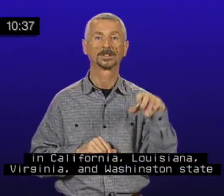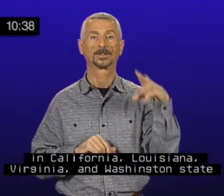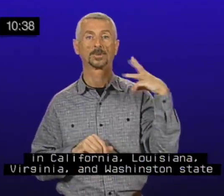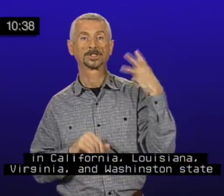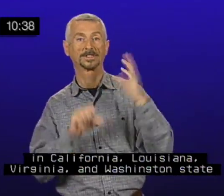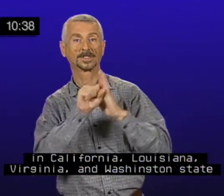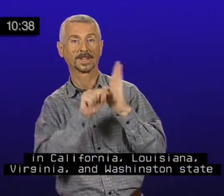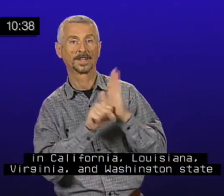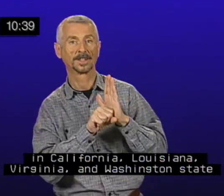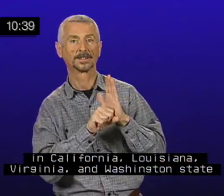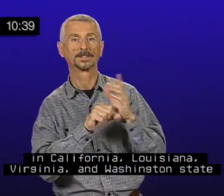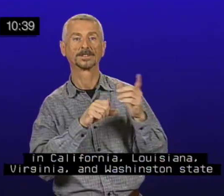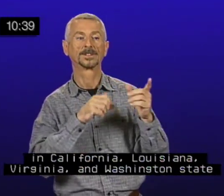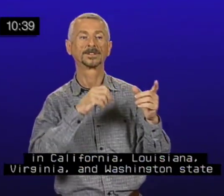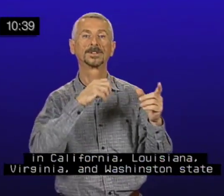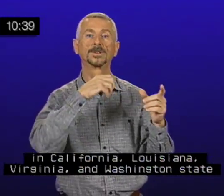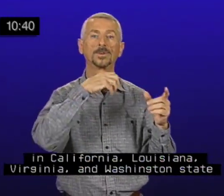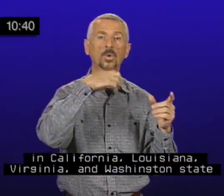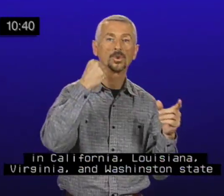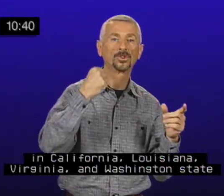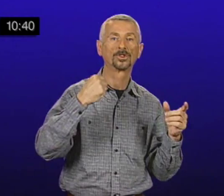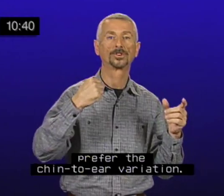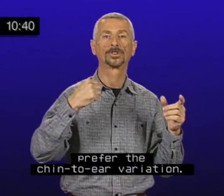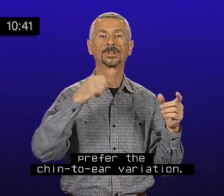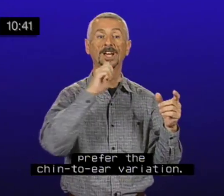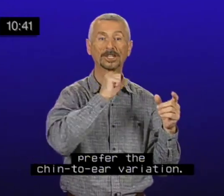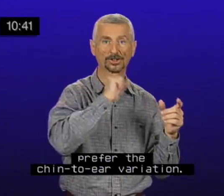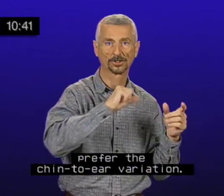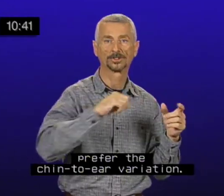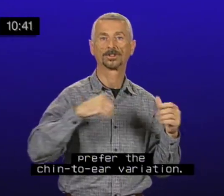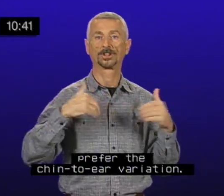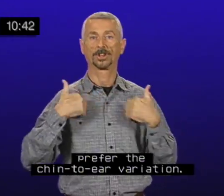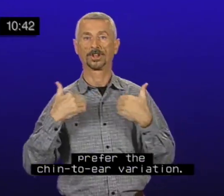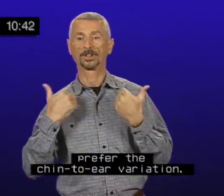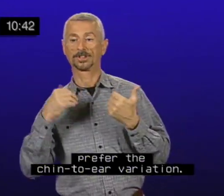Louisiana, Virginia, and Washington State prefer the chin to ear variation.